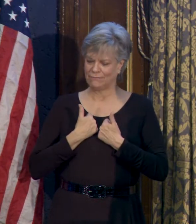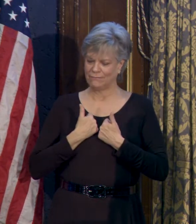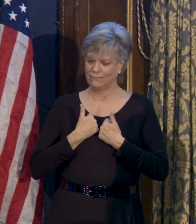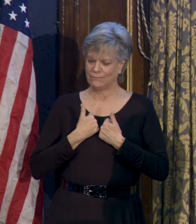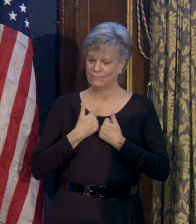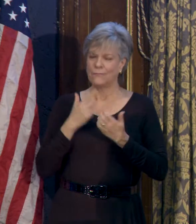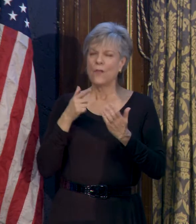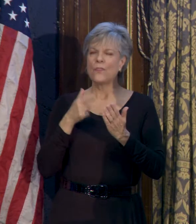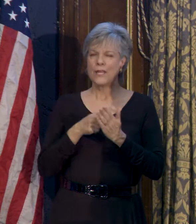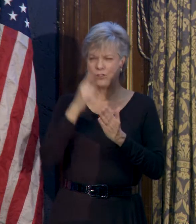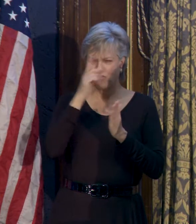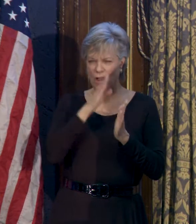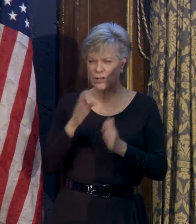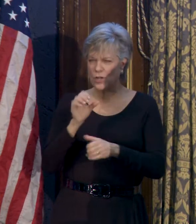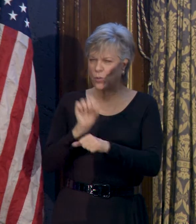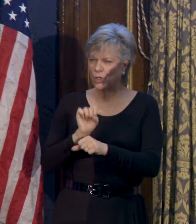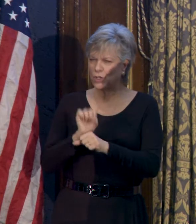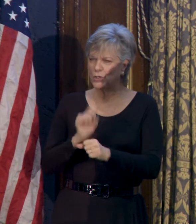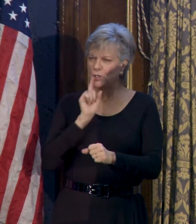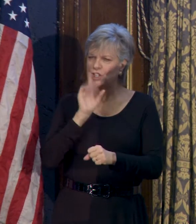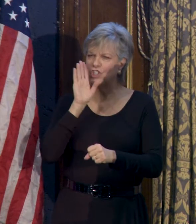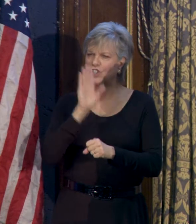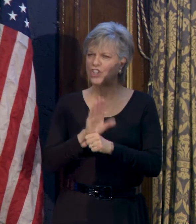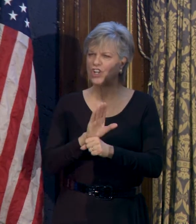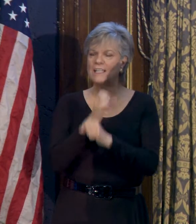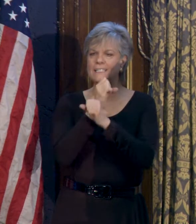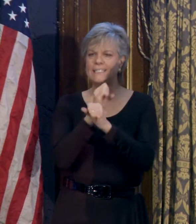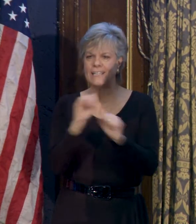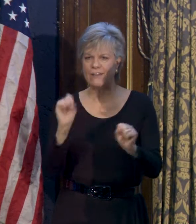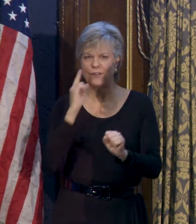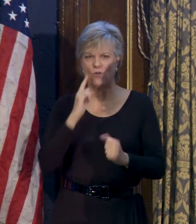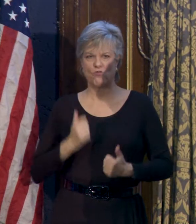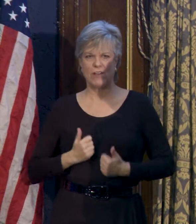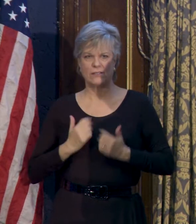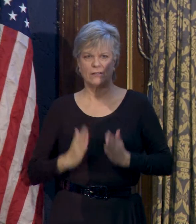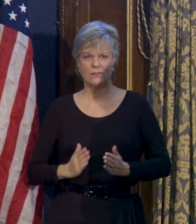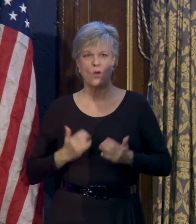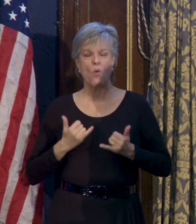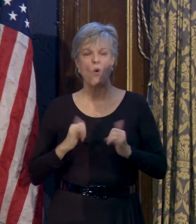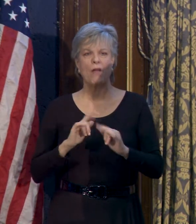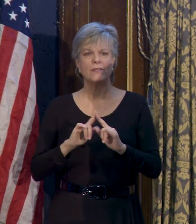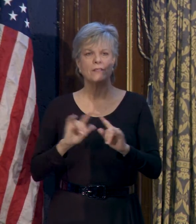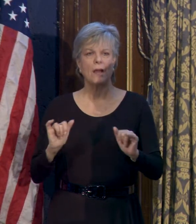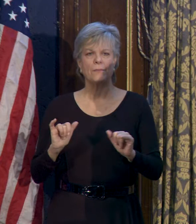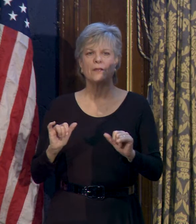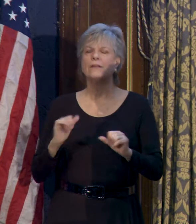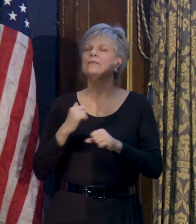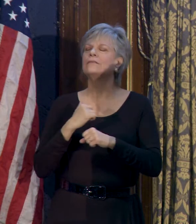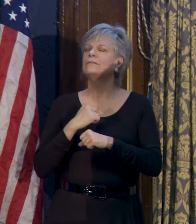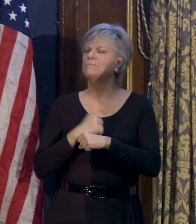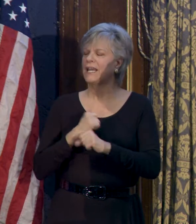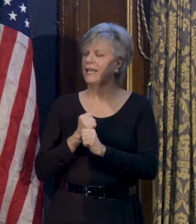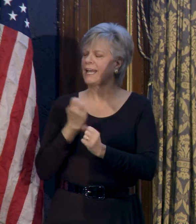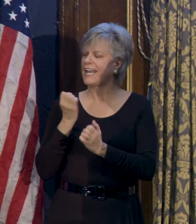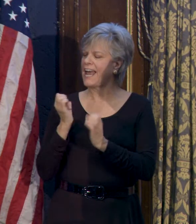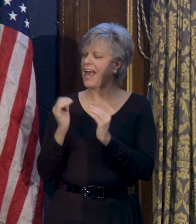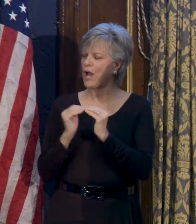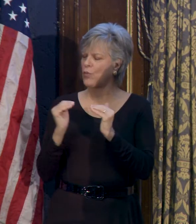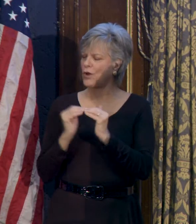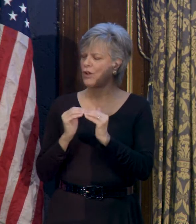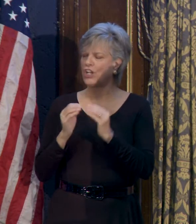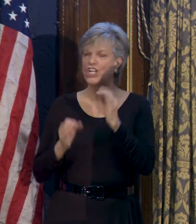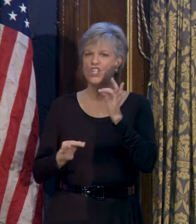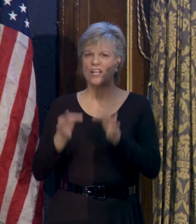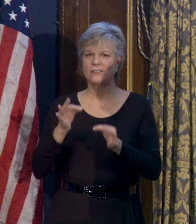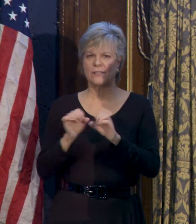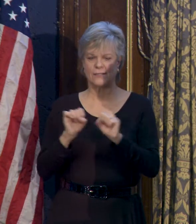These strategies work to ensure safety for our residents while creating an equitable justice system. Simply